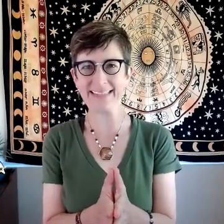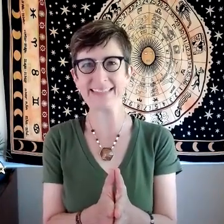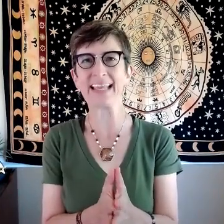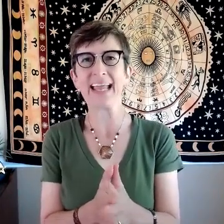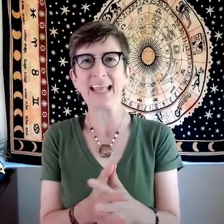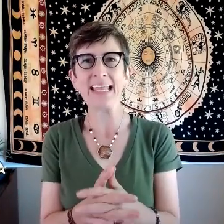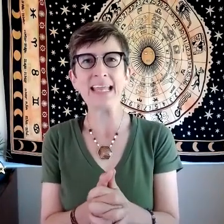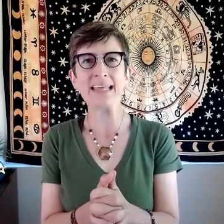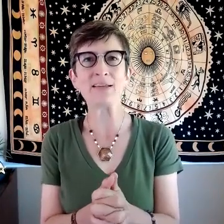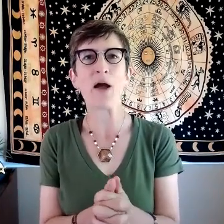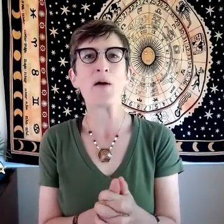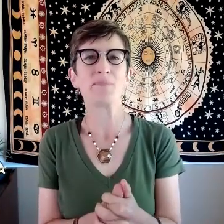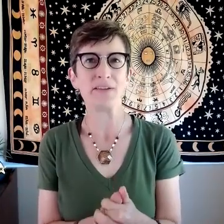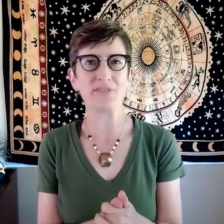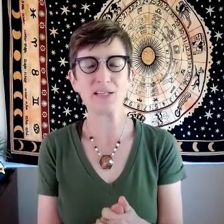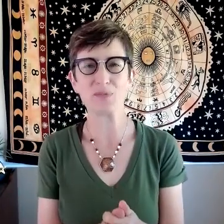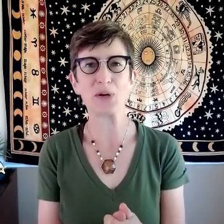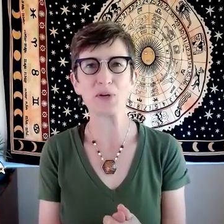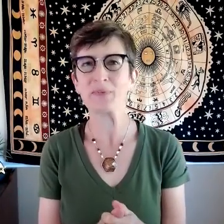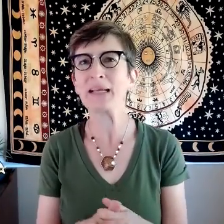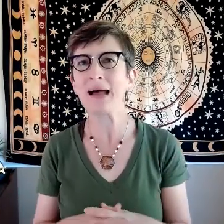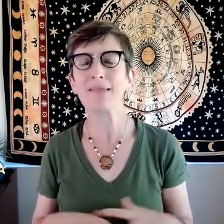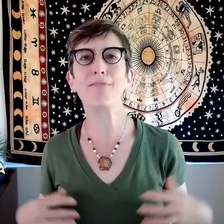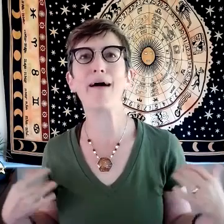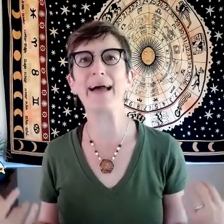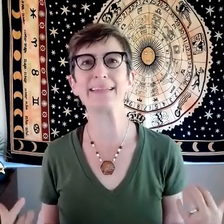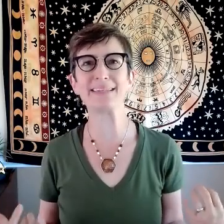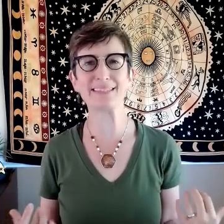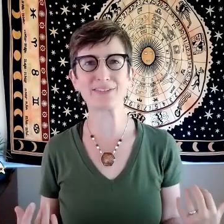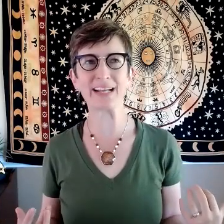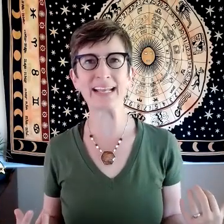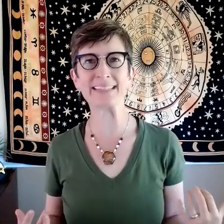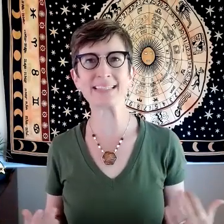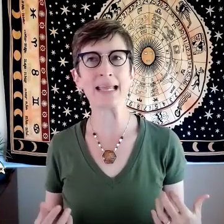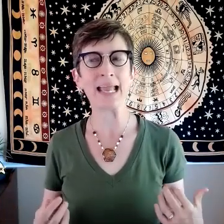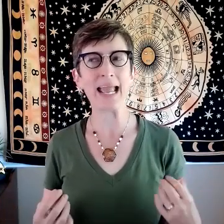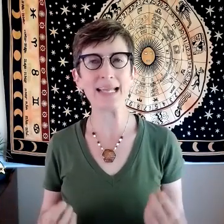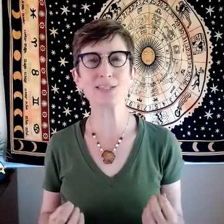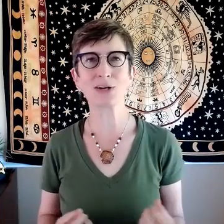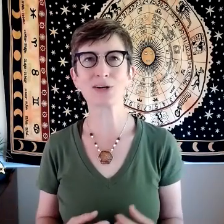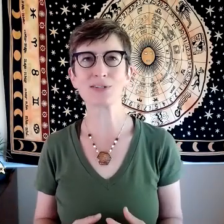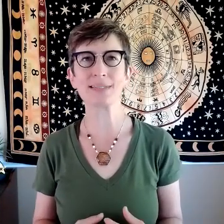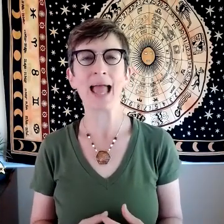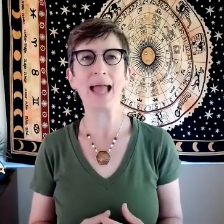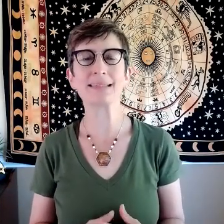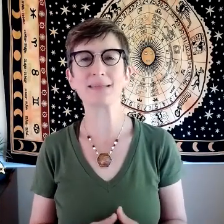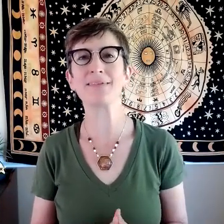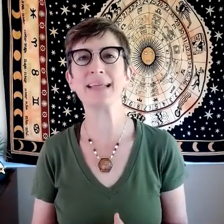in my facebook group and i got lots of different answers and some of the